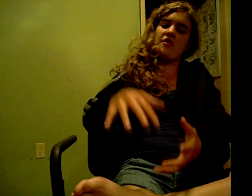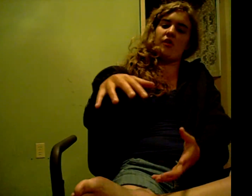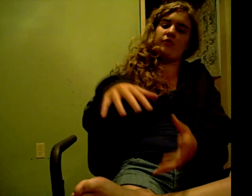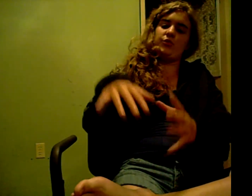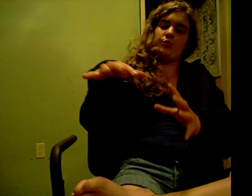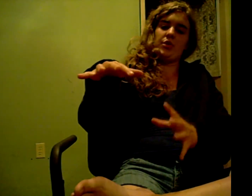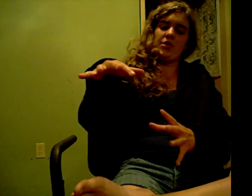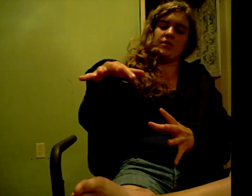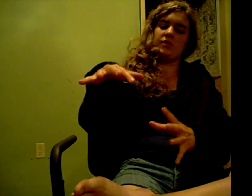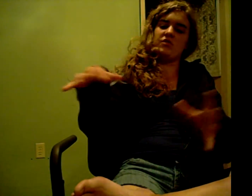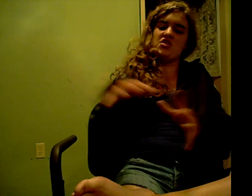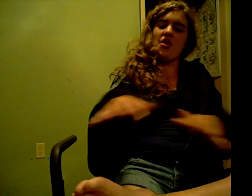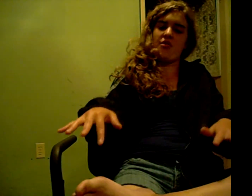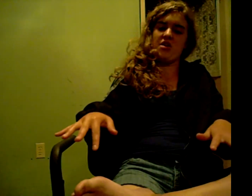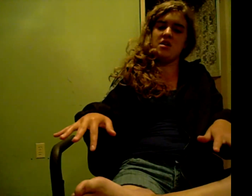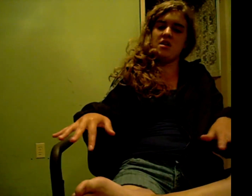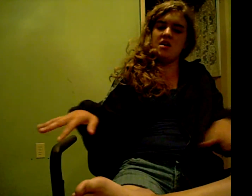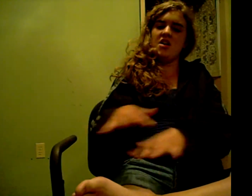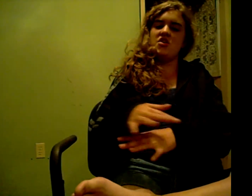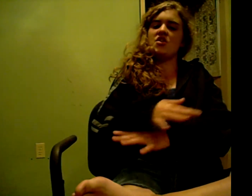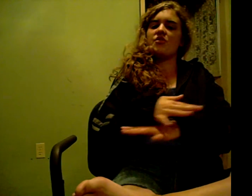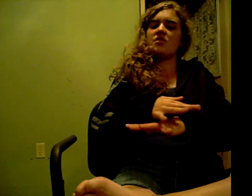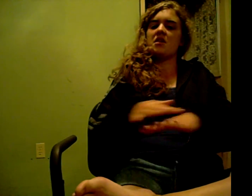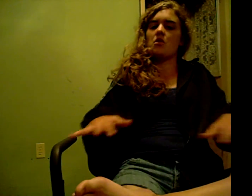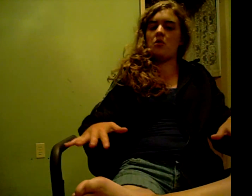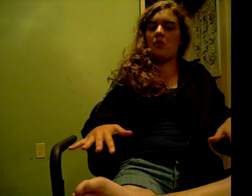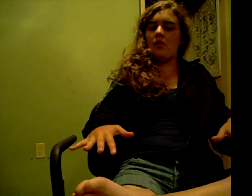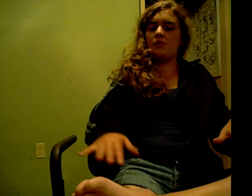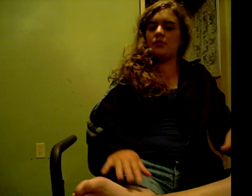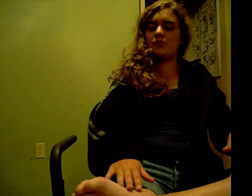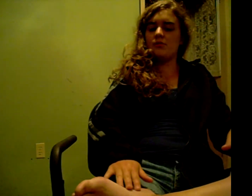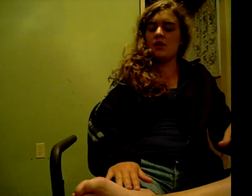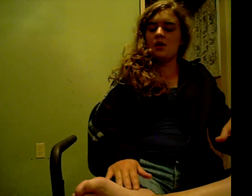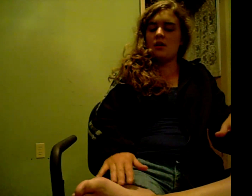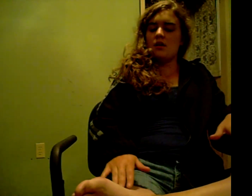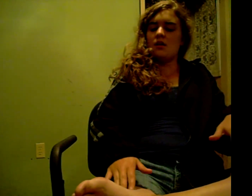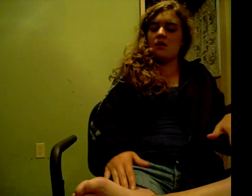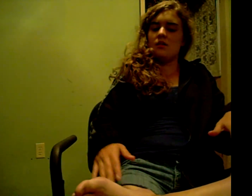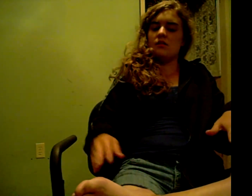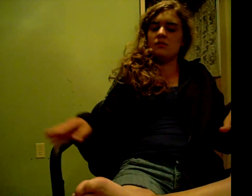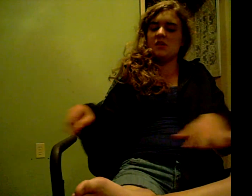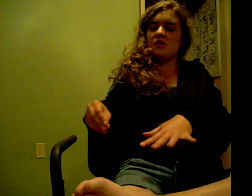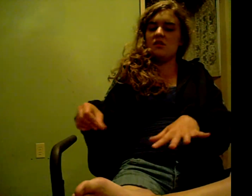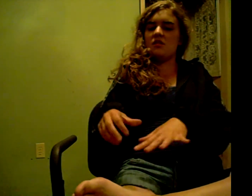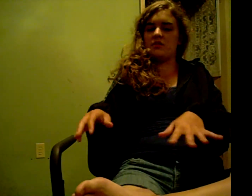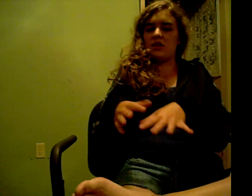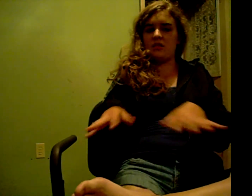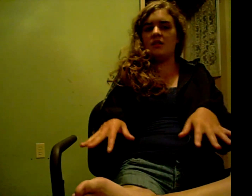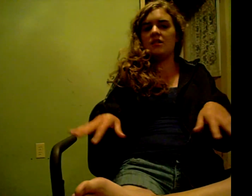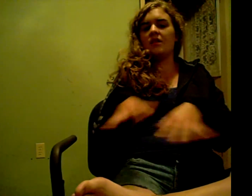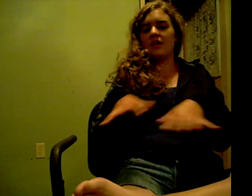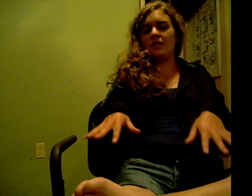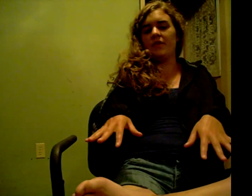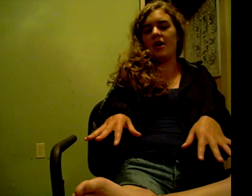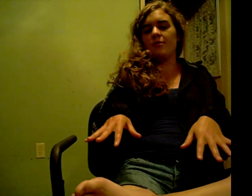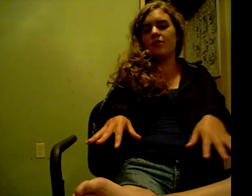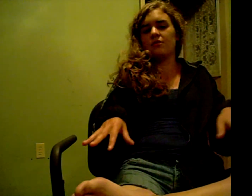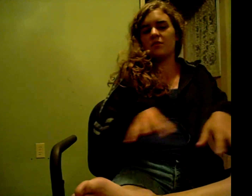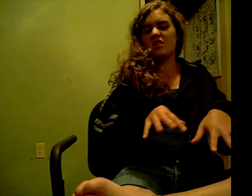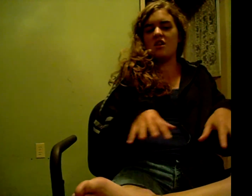off those burners. There was nothing. Nothing at all. So, I mean, it does that. It did that sometimes. So, I'm like, eh,